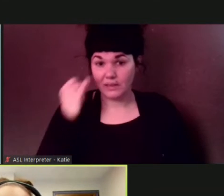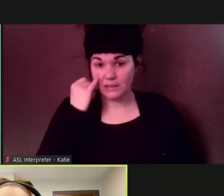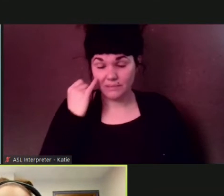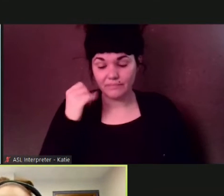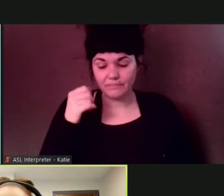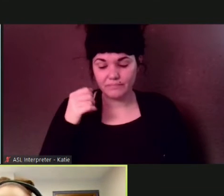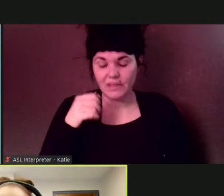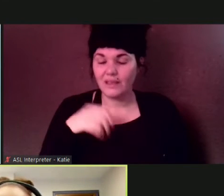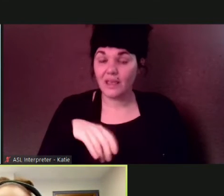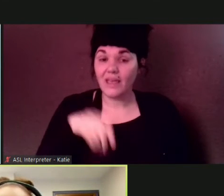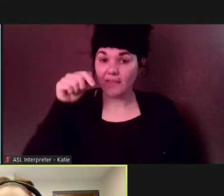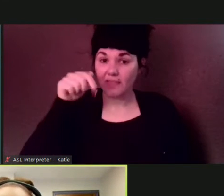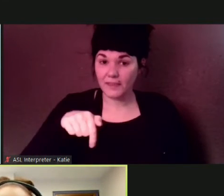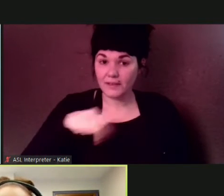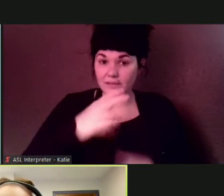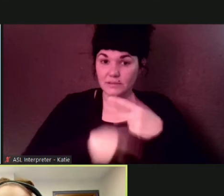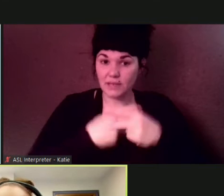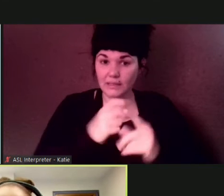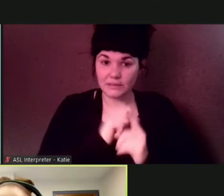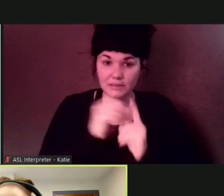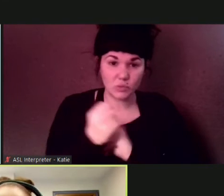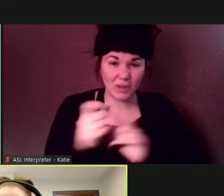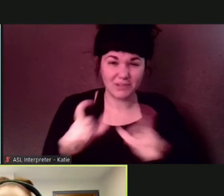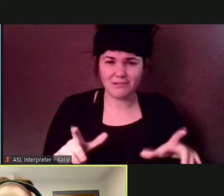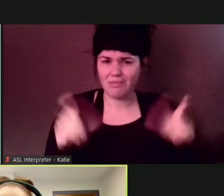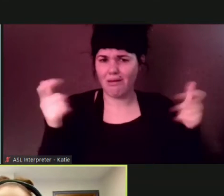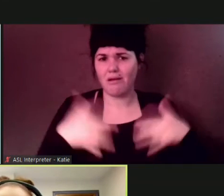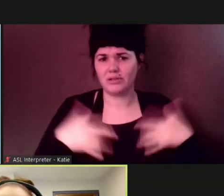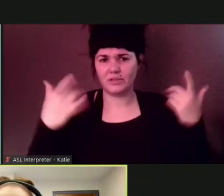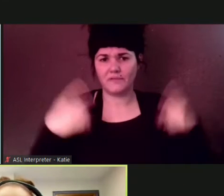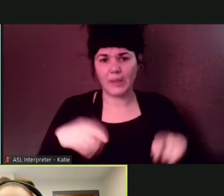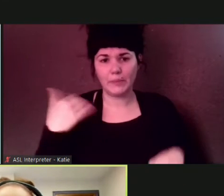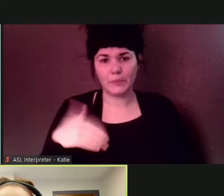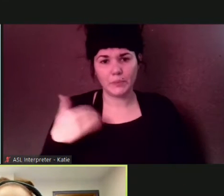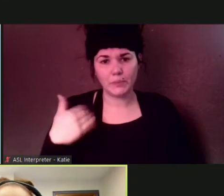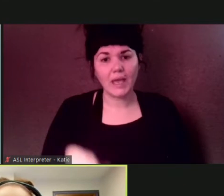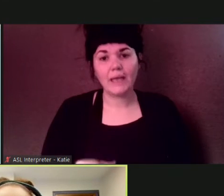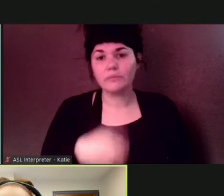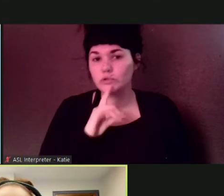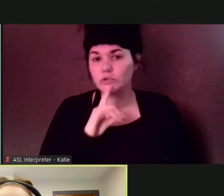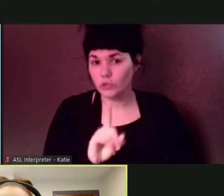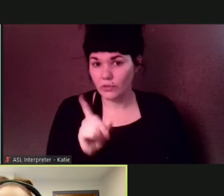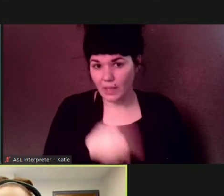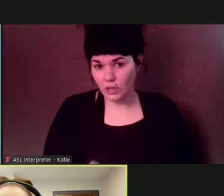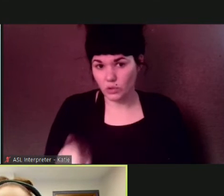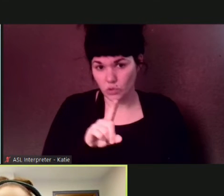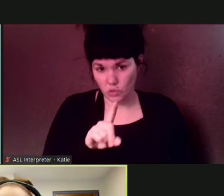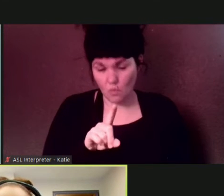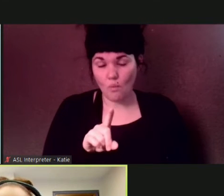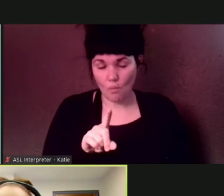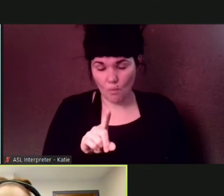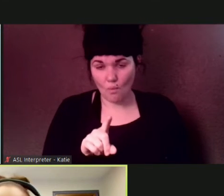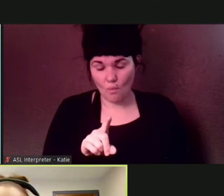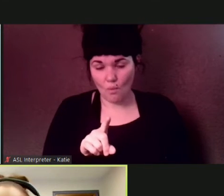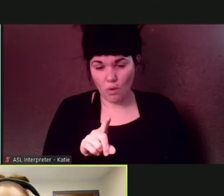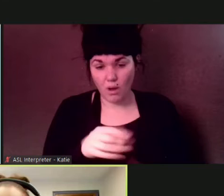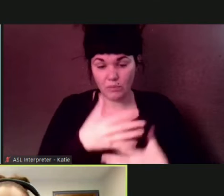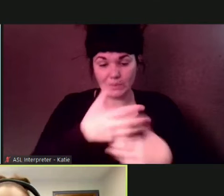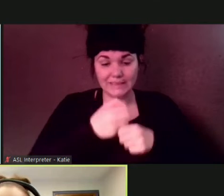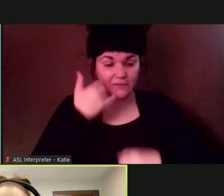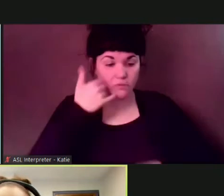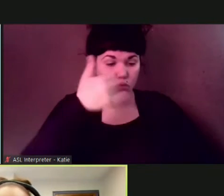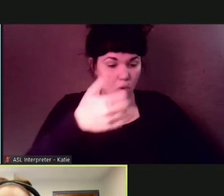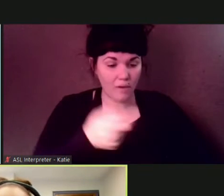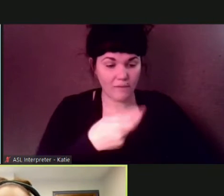uh i'm sure you all recall maybe about two weeks ago um there were notifications around different beaches